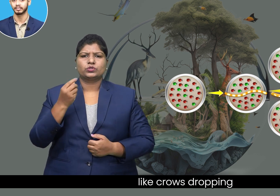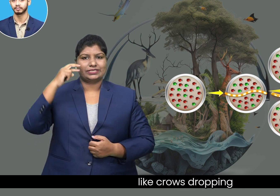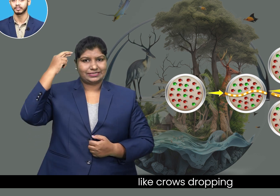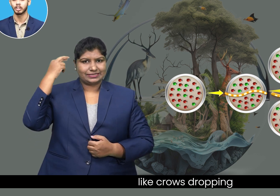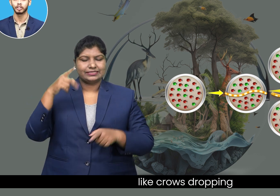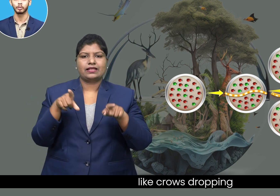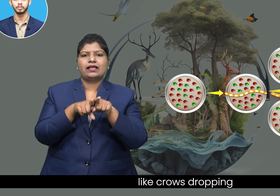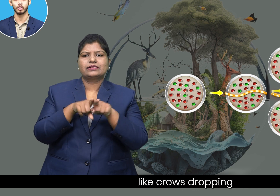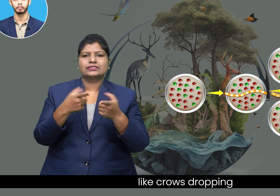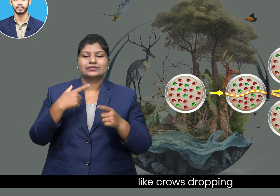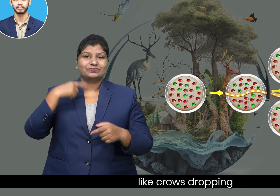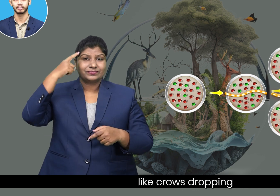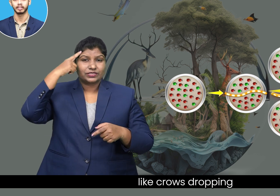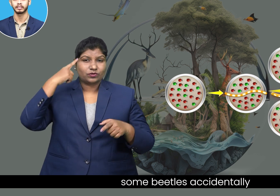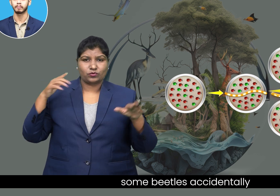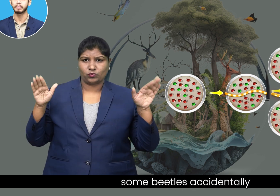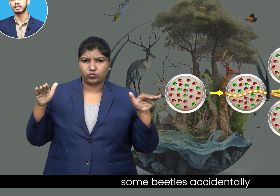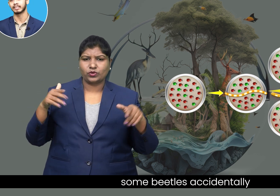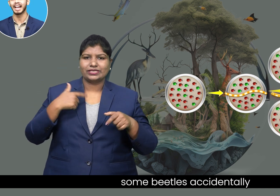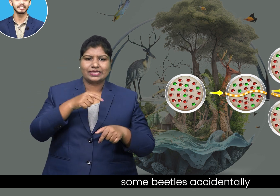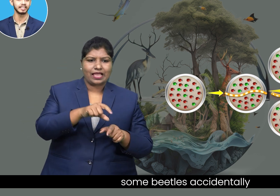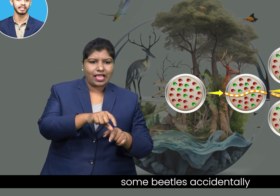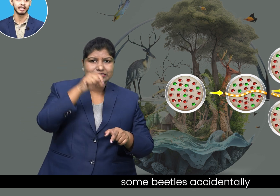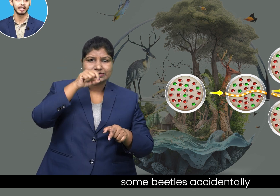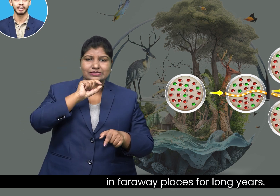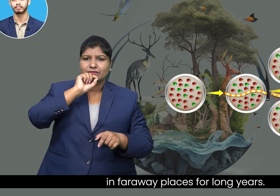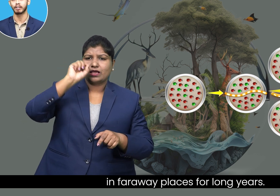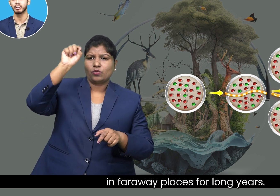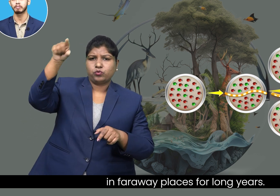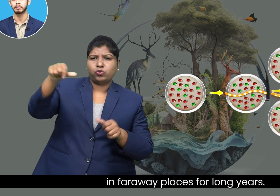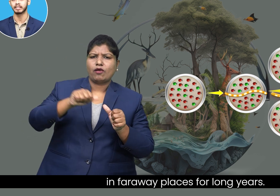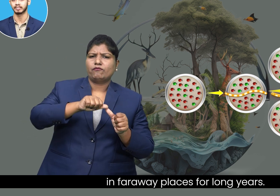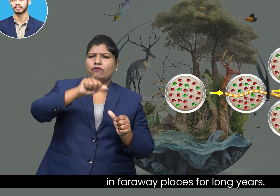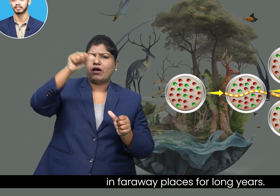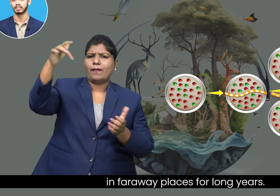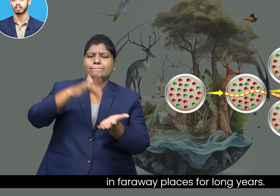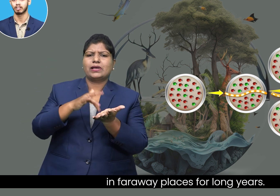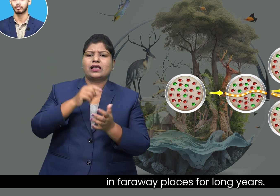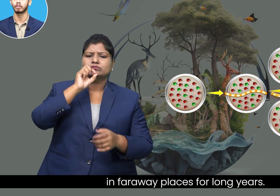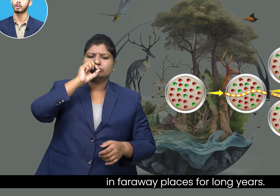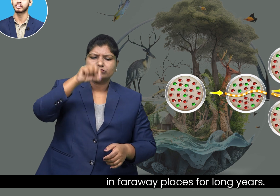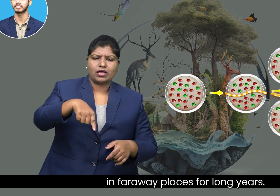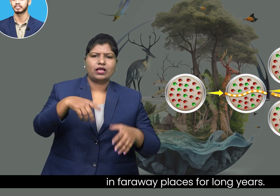crows dropping some beetles accidentally in faraway places for long years.